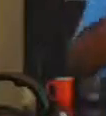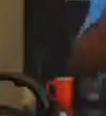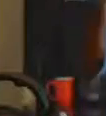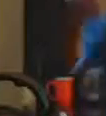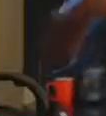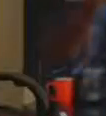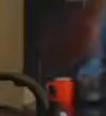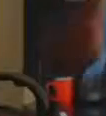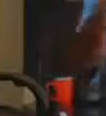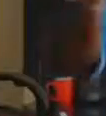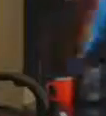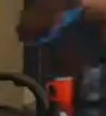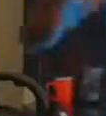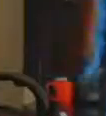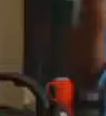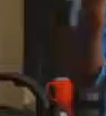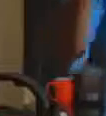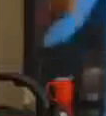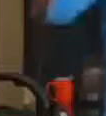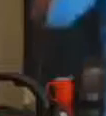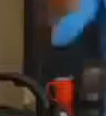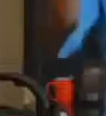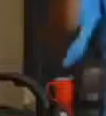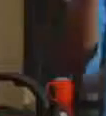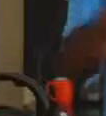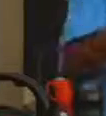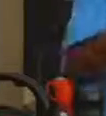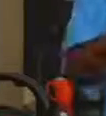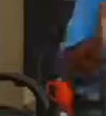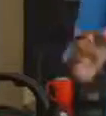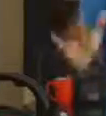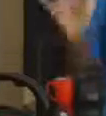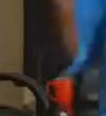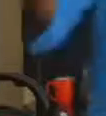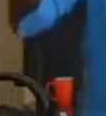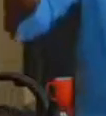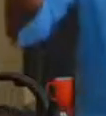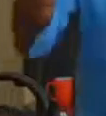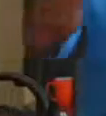providing young people with more educational and vocational opportunities.